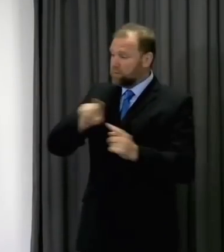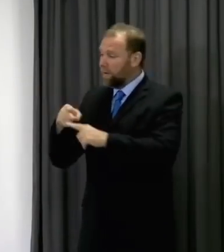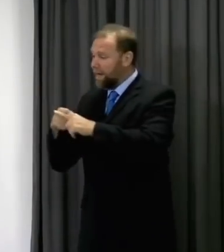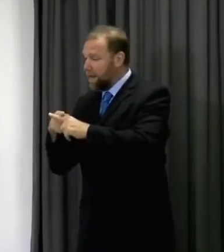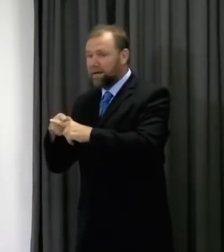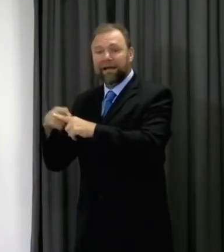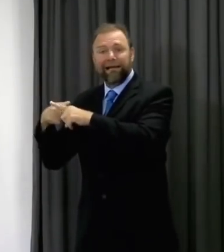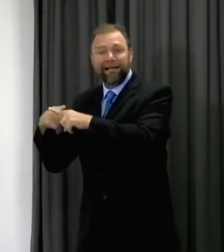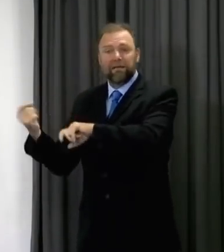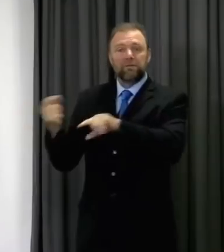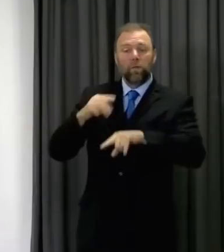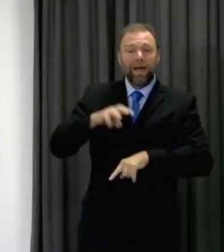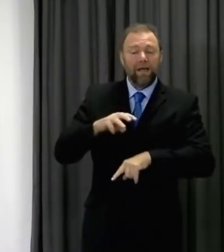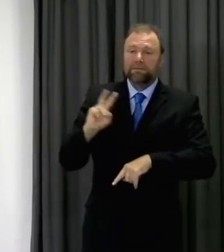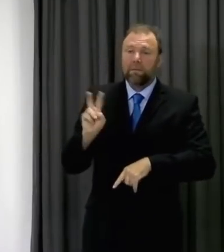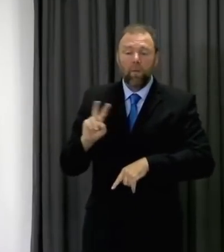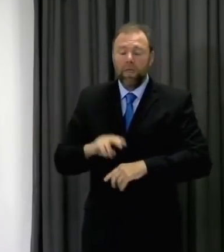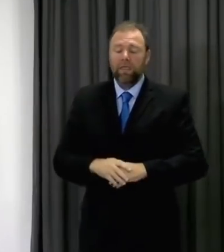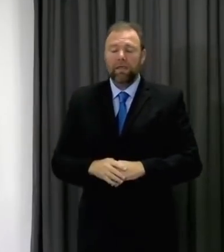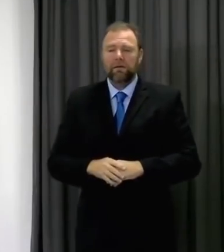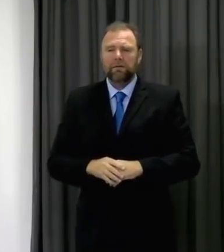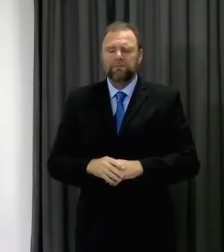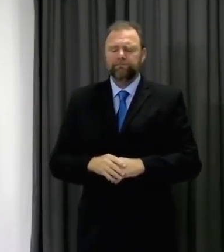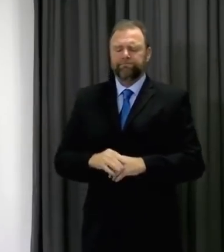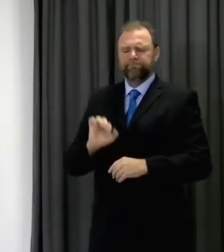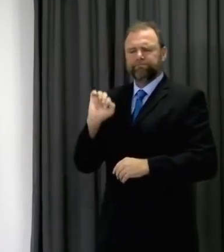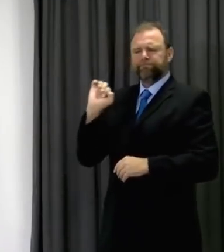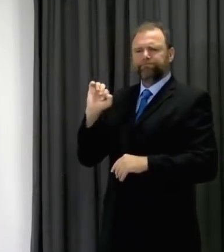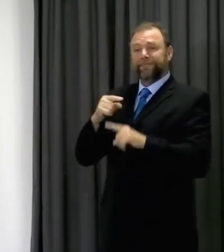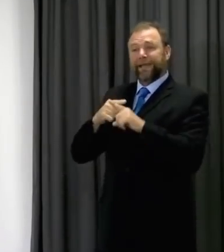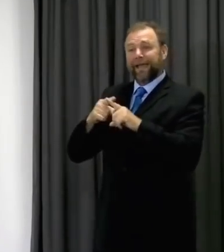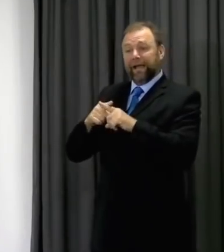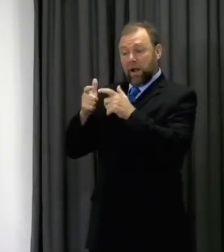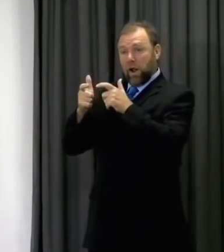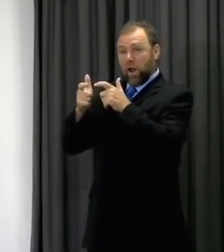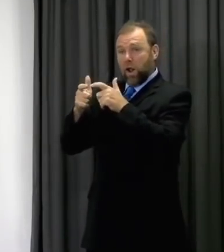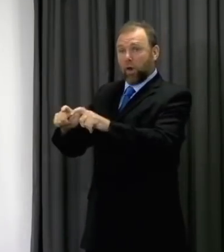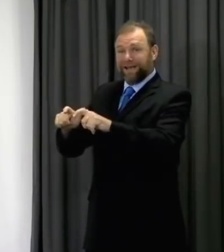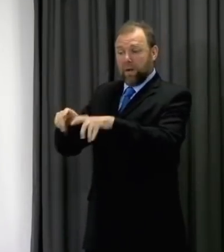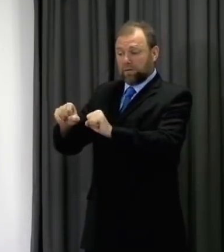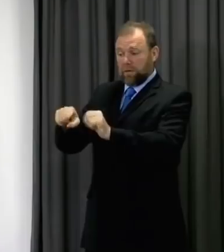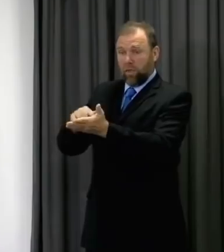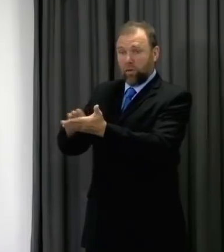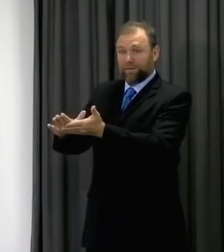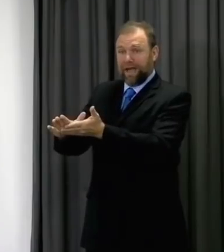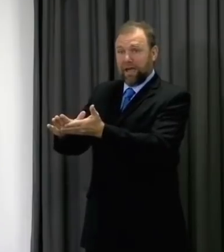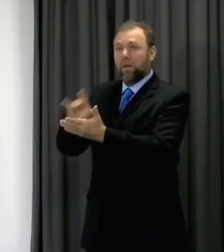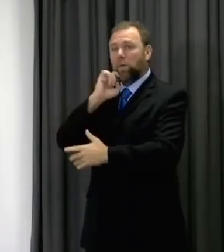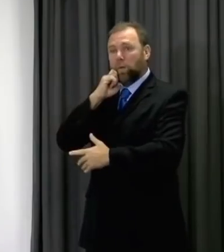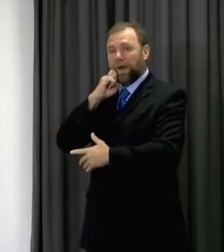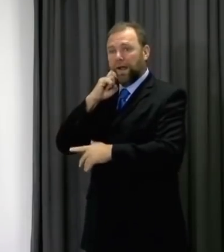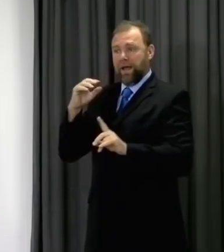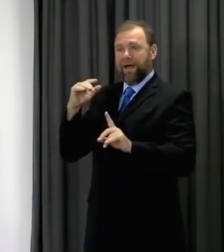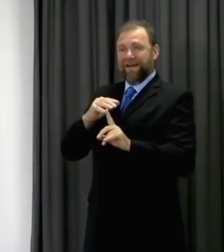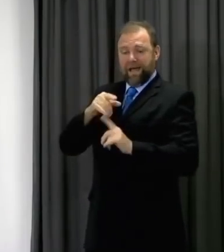vice versa. The English lockdown inevitably has an impact on people who live in Wales but work